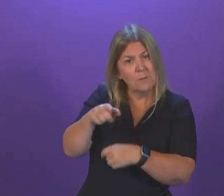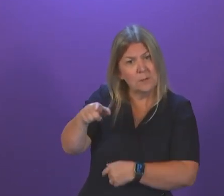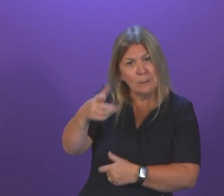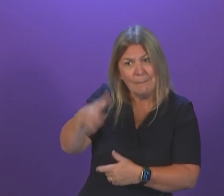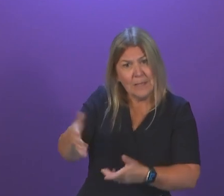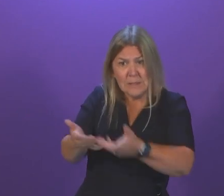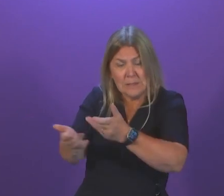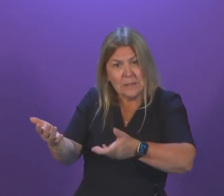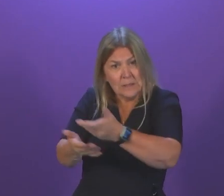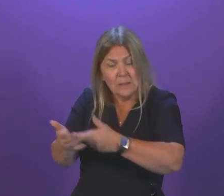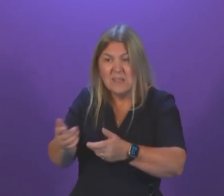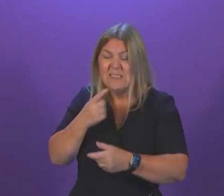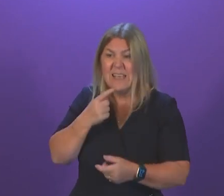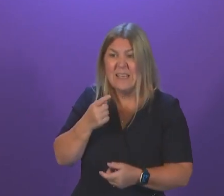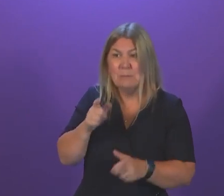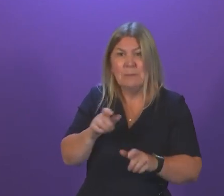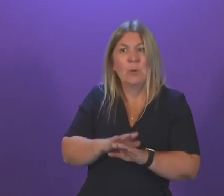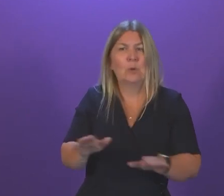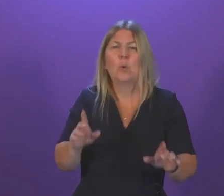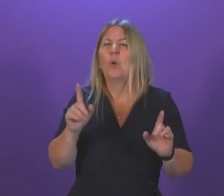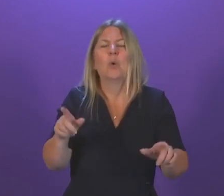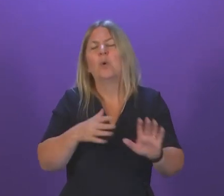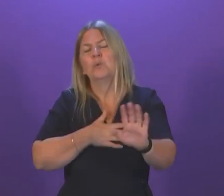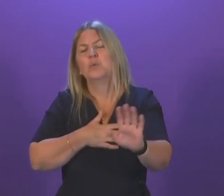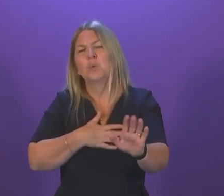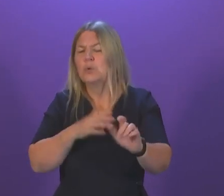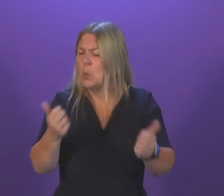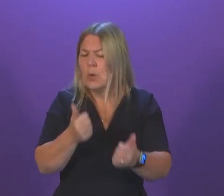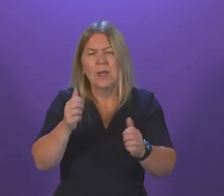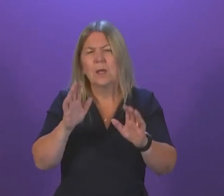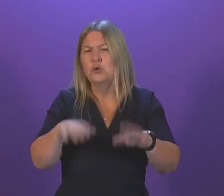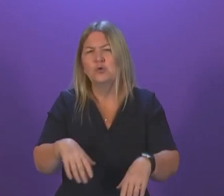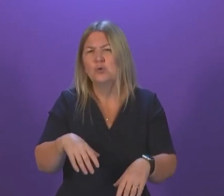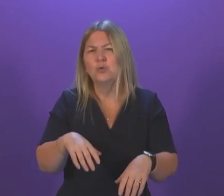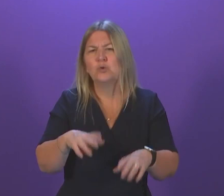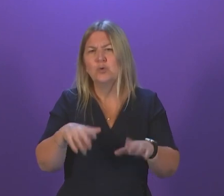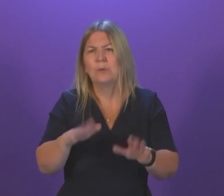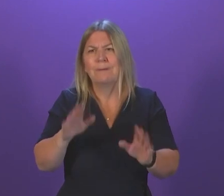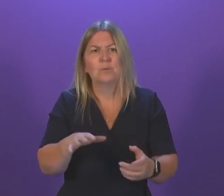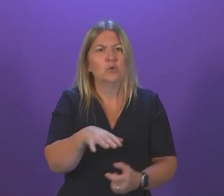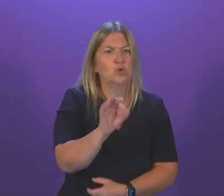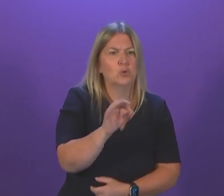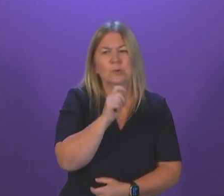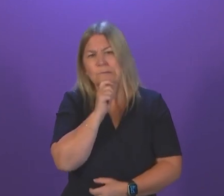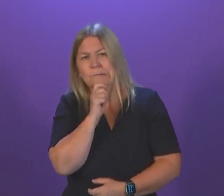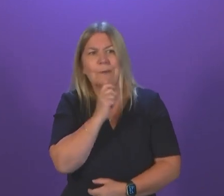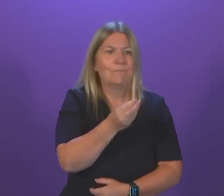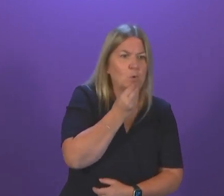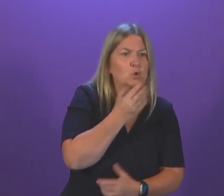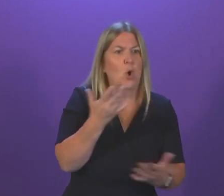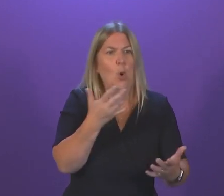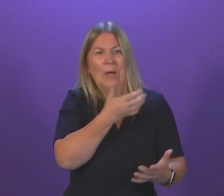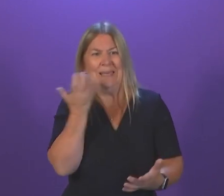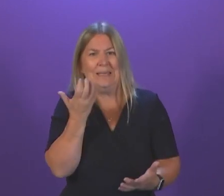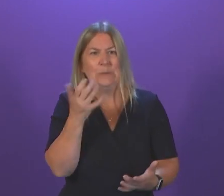be forced to choose between heating and eating this winter? First Minister. Well, that will be the